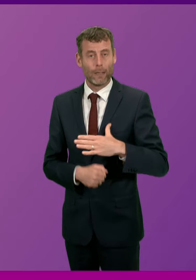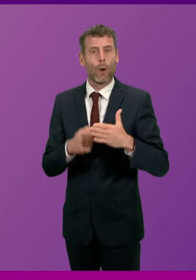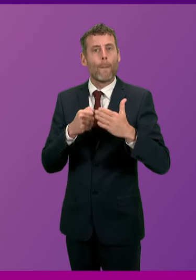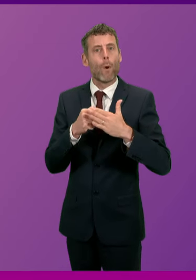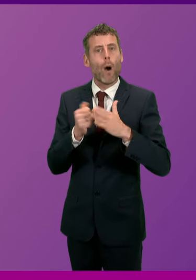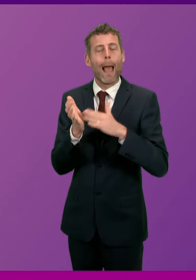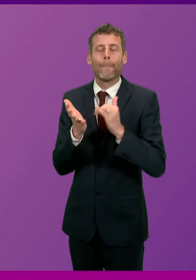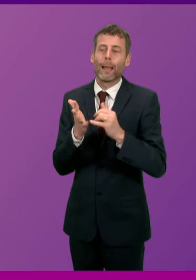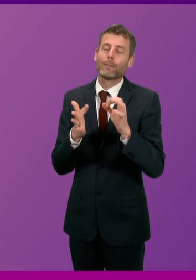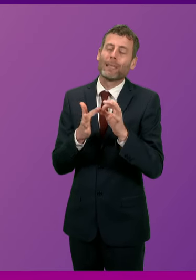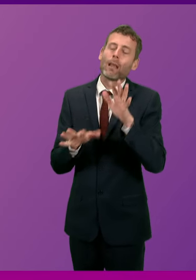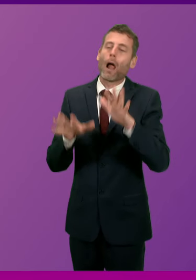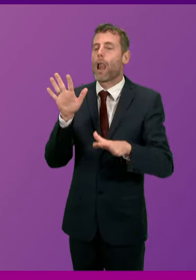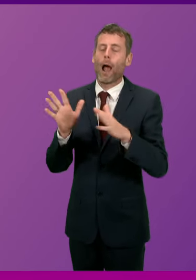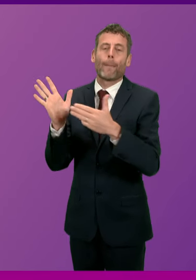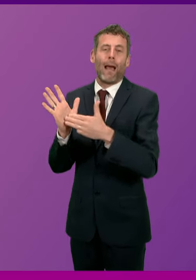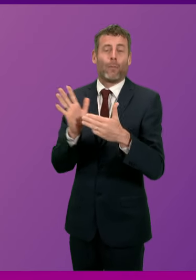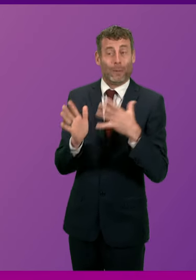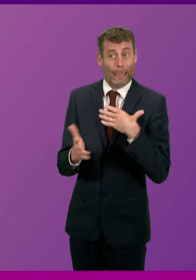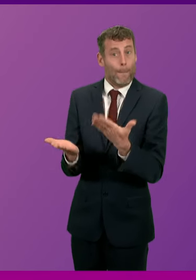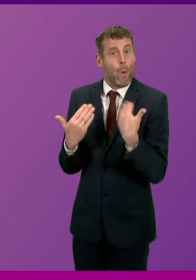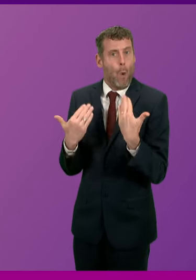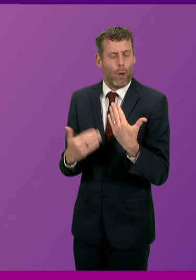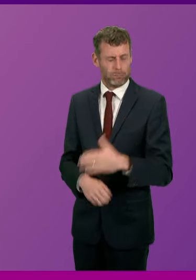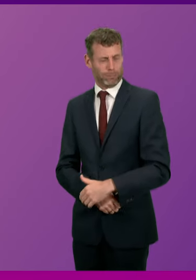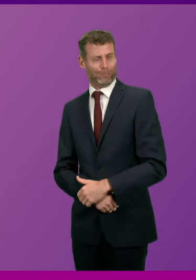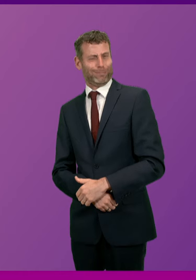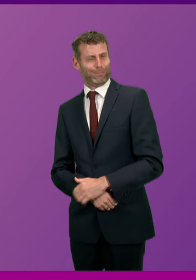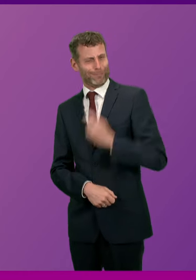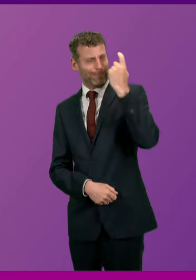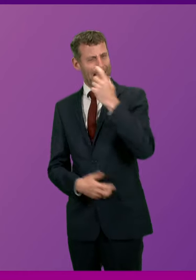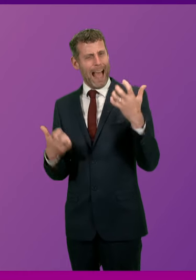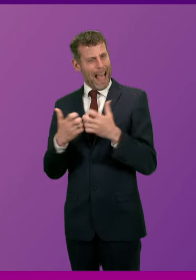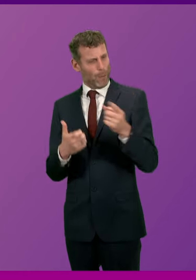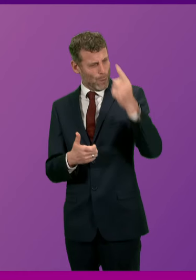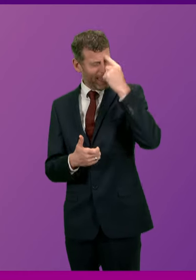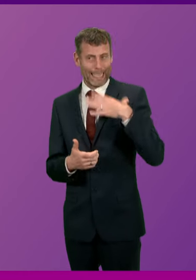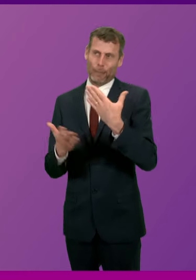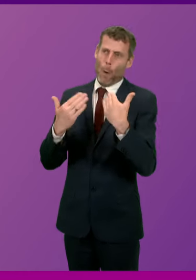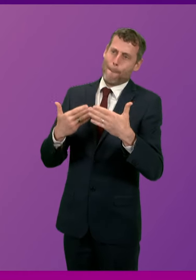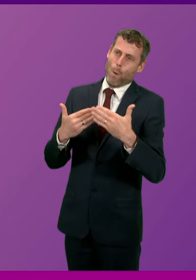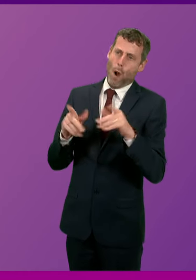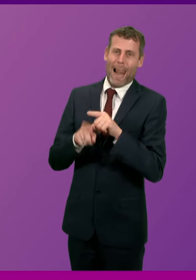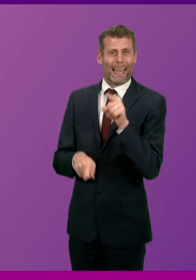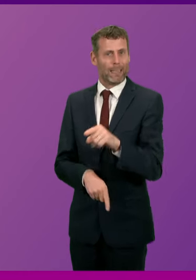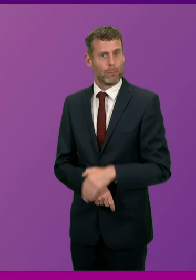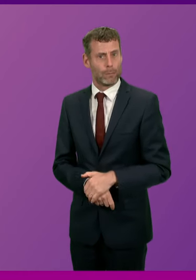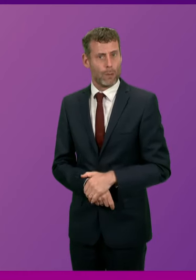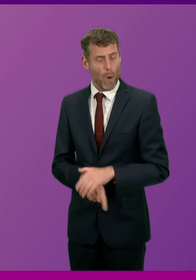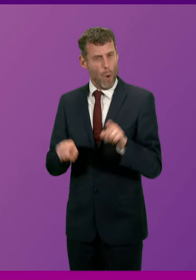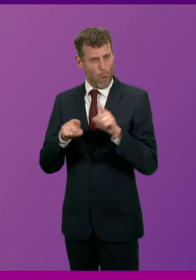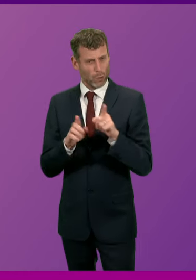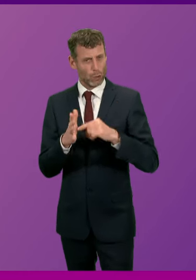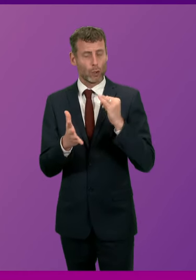Matheson. It's incredible. Just like it's incredible that the First Minister is still defending his disgraced